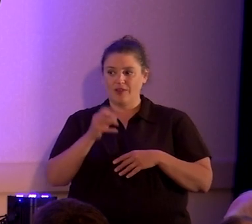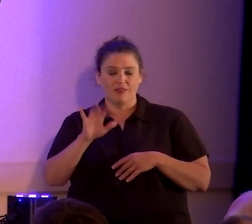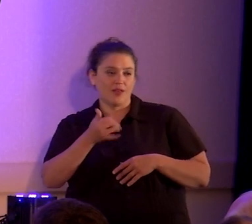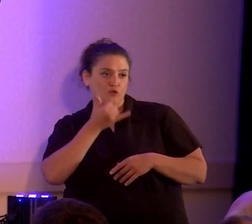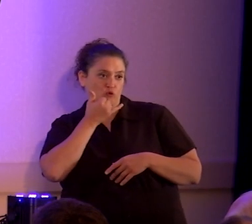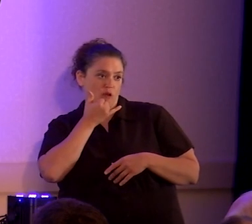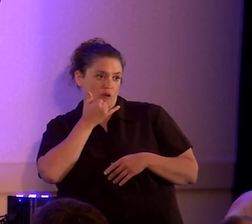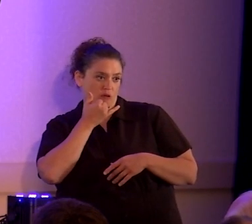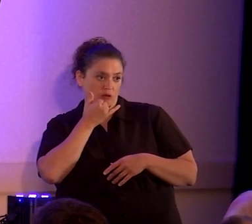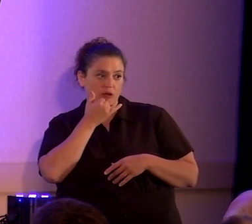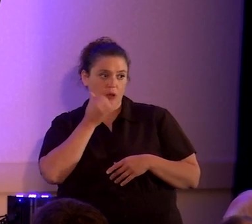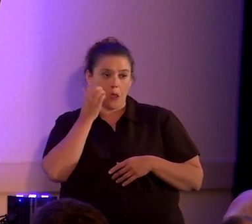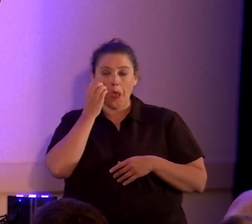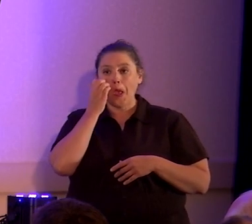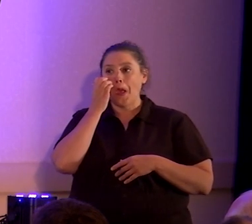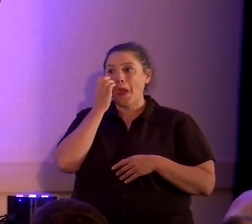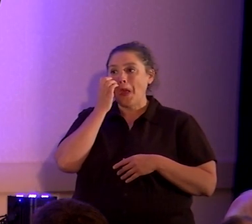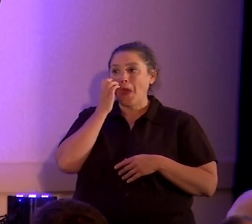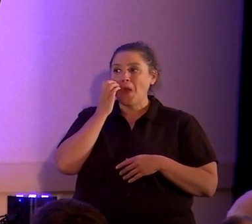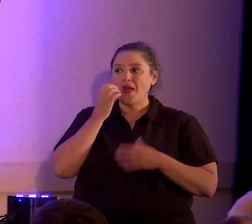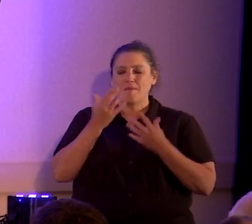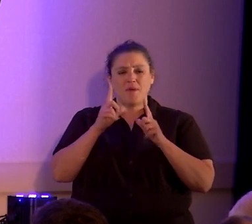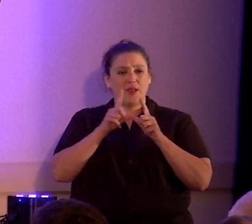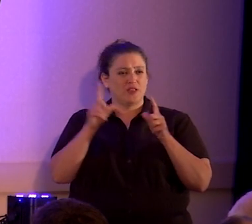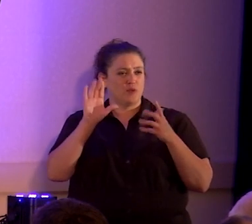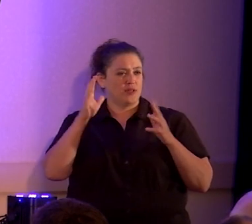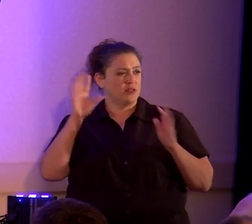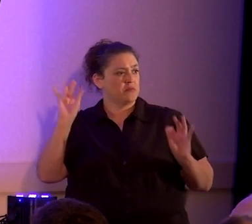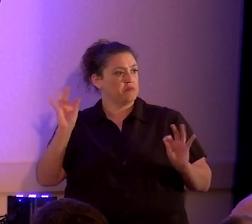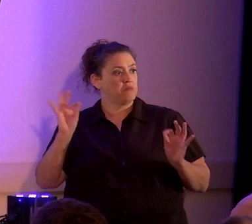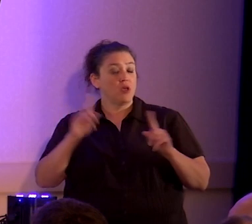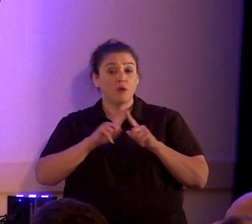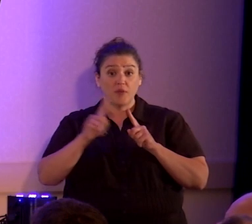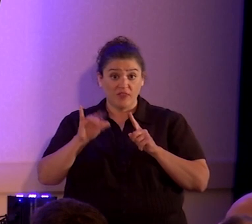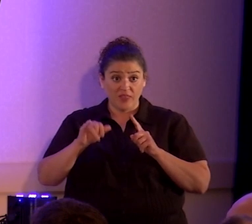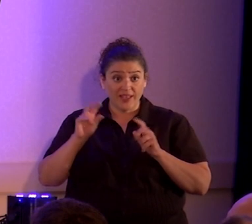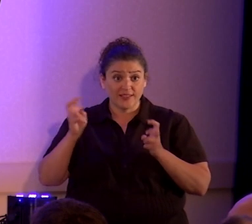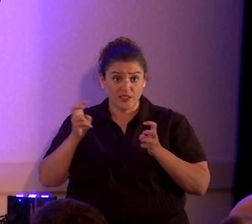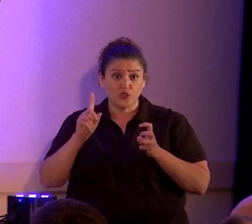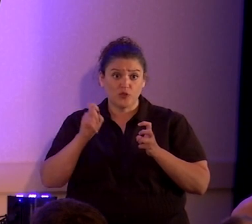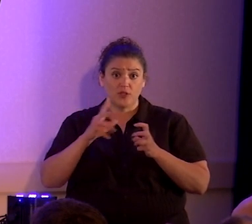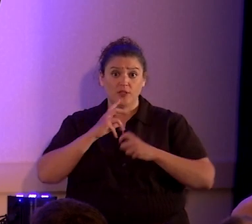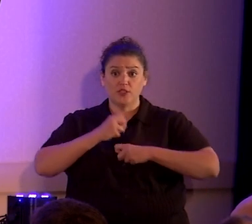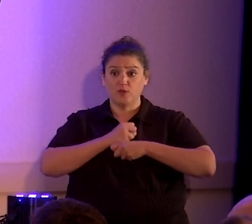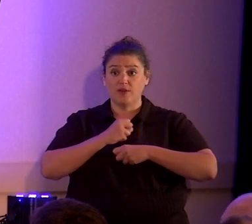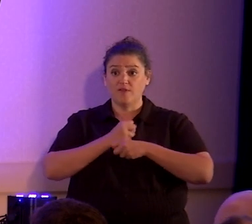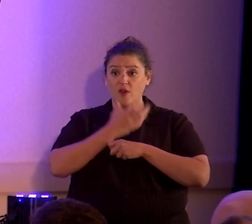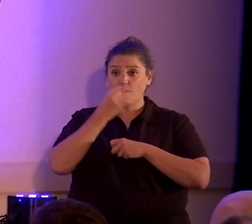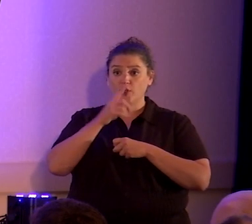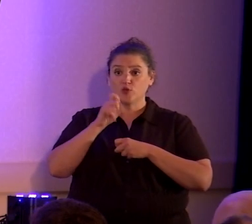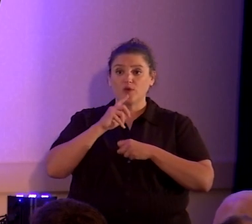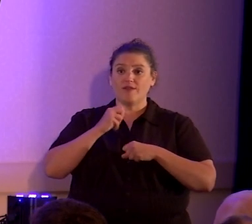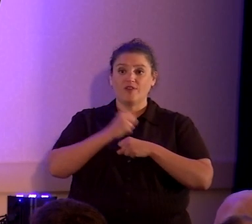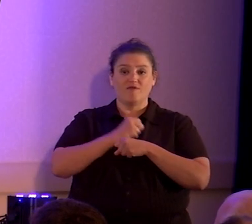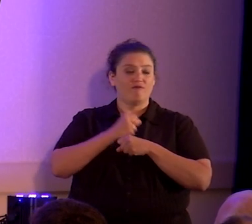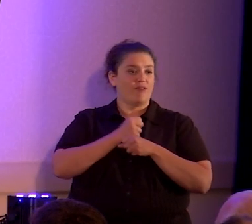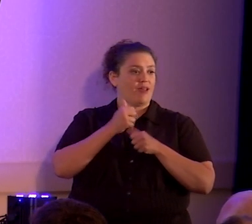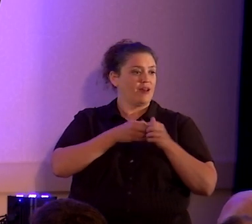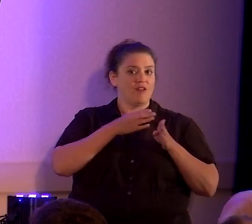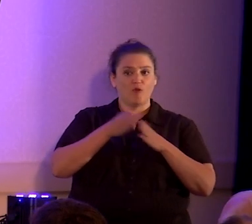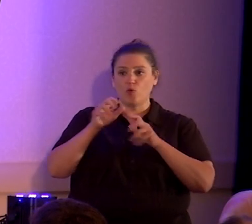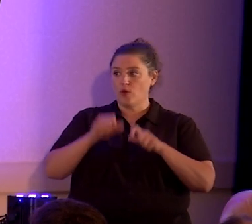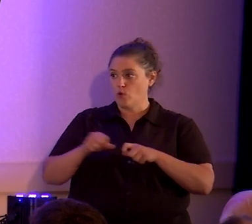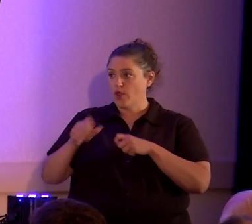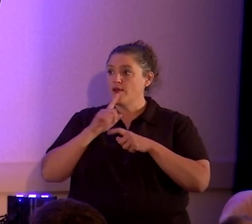wrong, and maybe license plates are a small matter, but it's an issue that needs to be fought because we need to fight this on all fronts. And it's